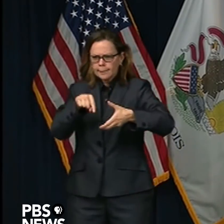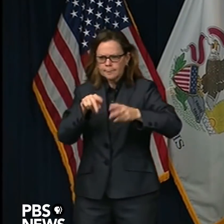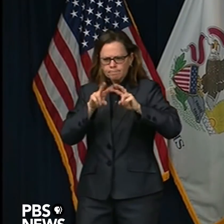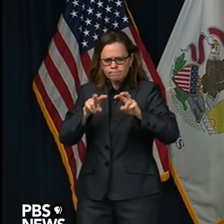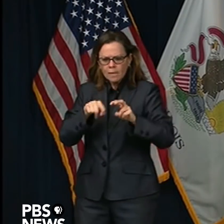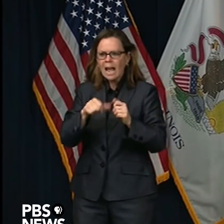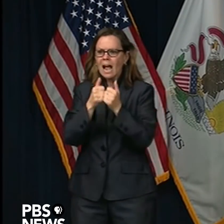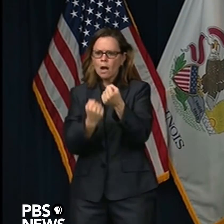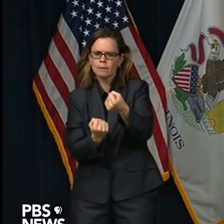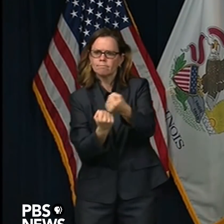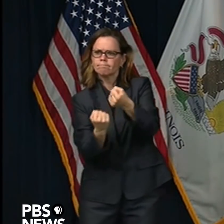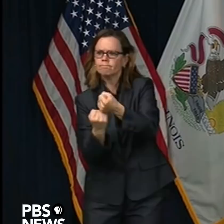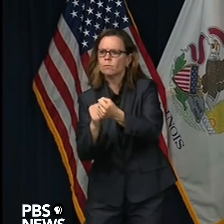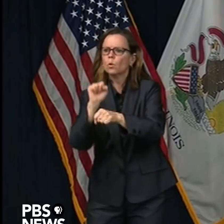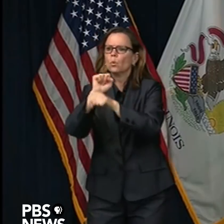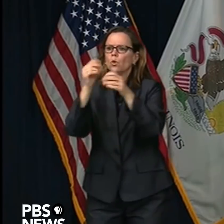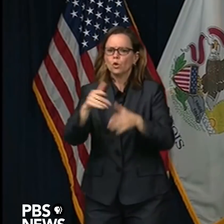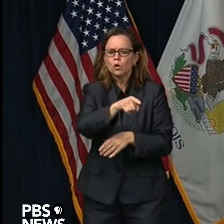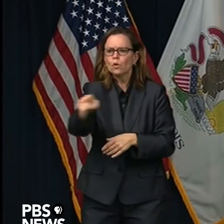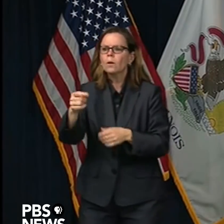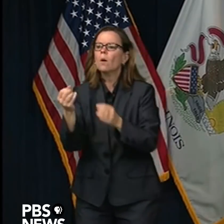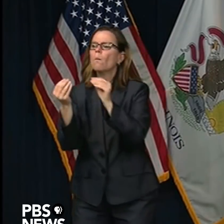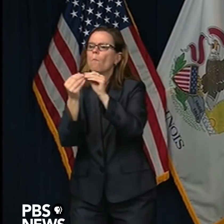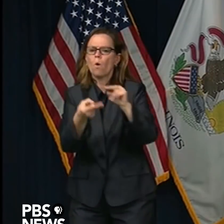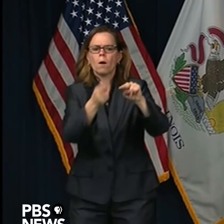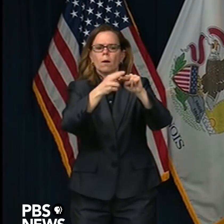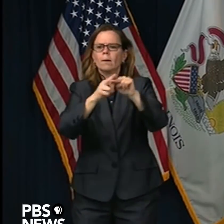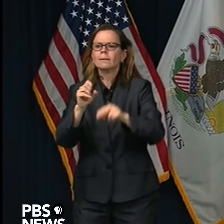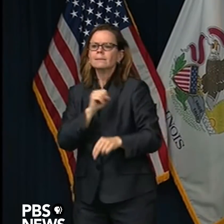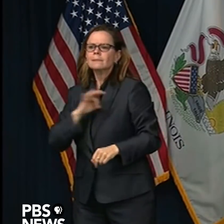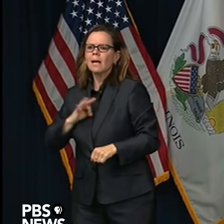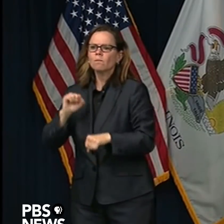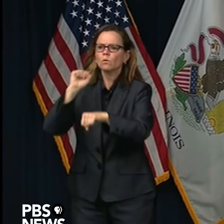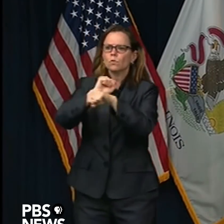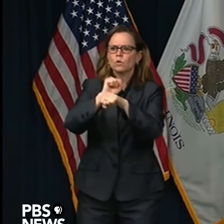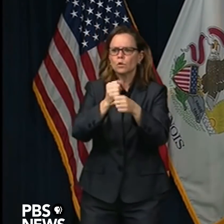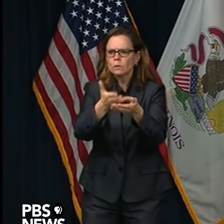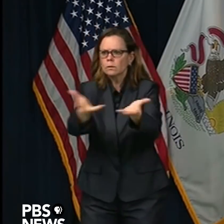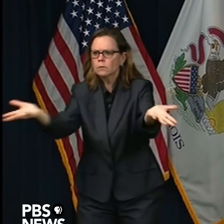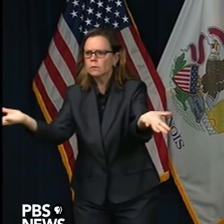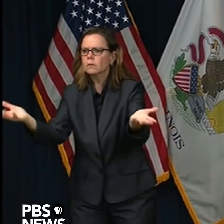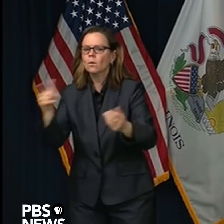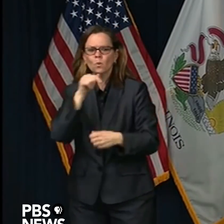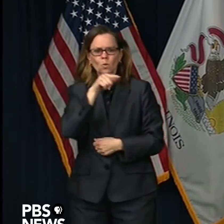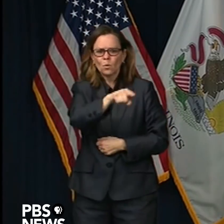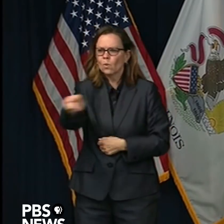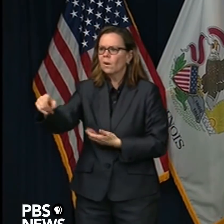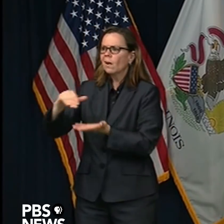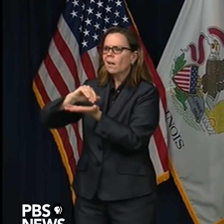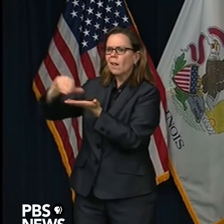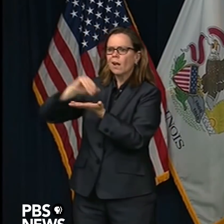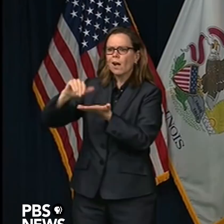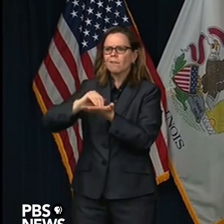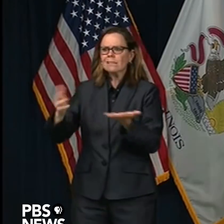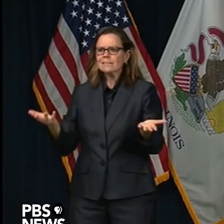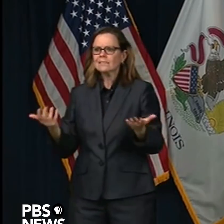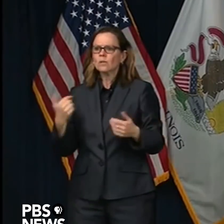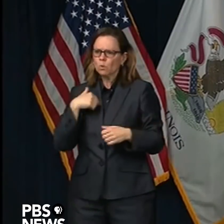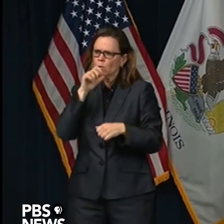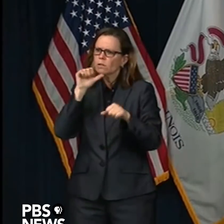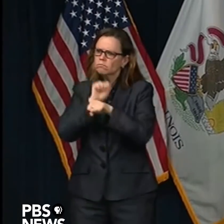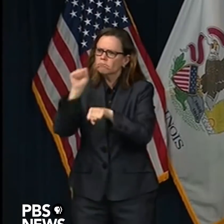or, you know, make available opportunities for people who are laid off, we're going to pursue. All right. Thanks, everyone.